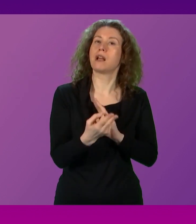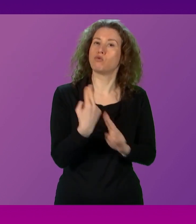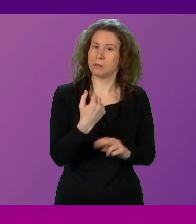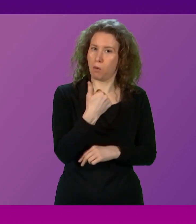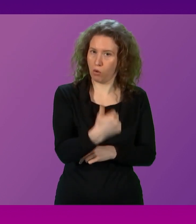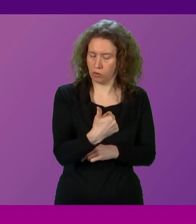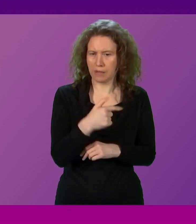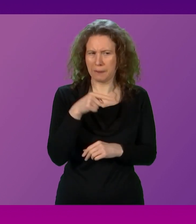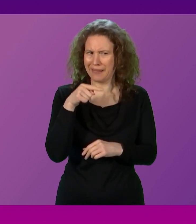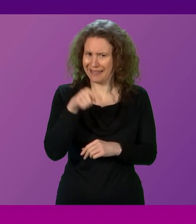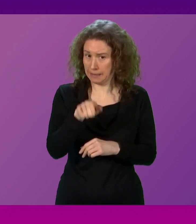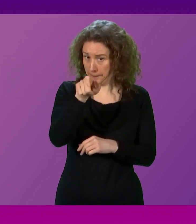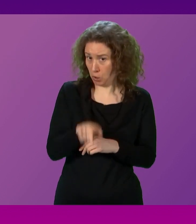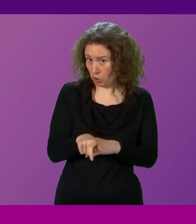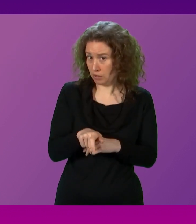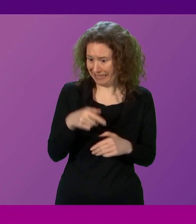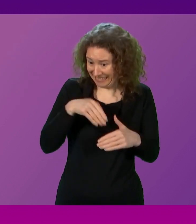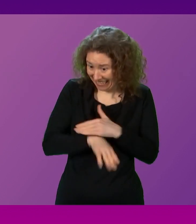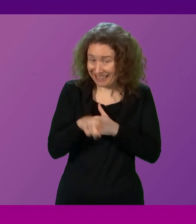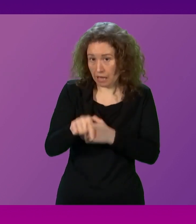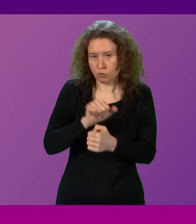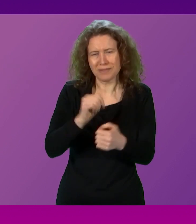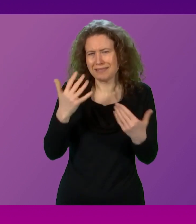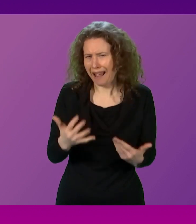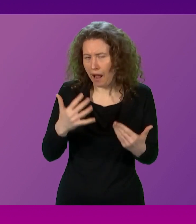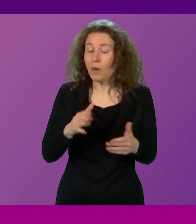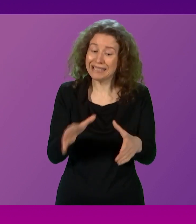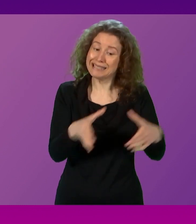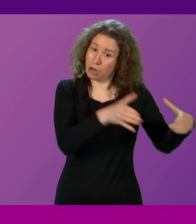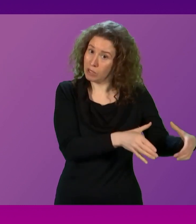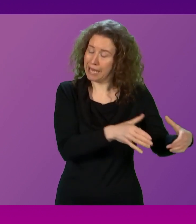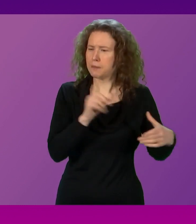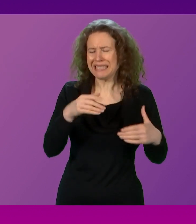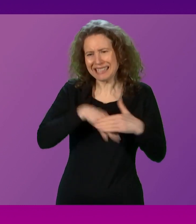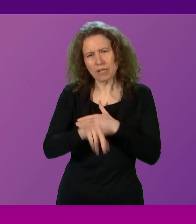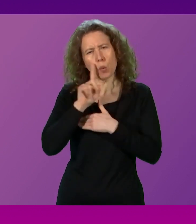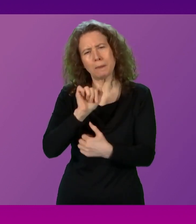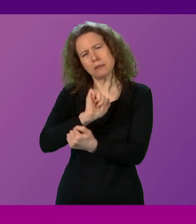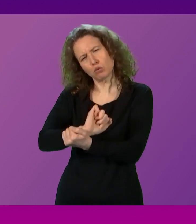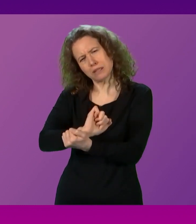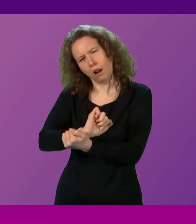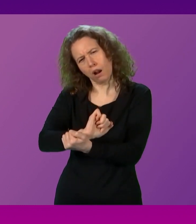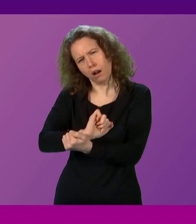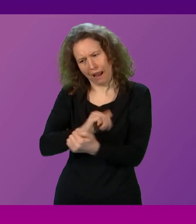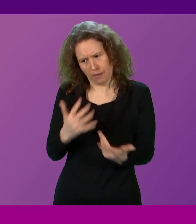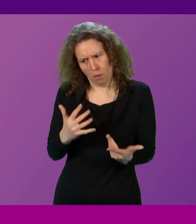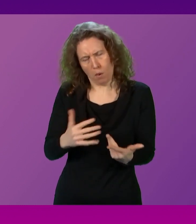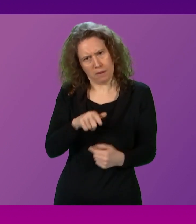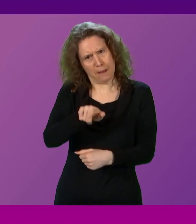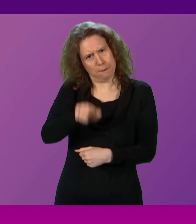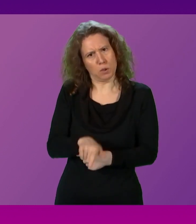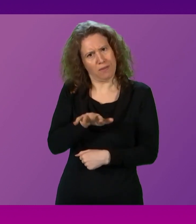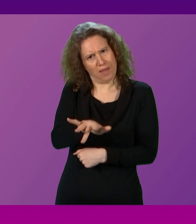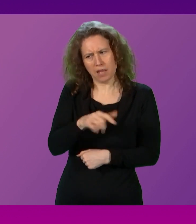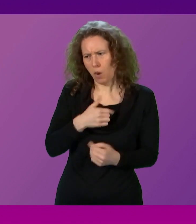but this rapist is in there now. He's in segregation in a woman's prison at the moment. So I'm